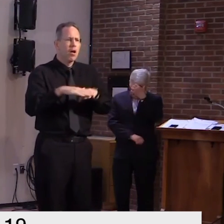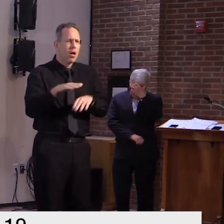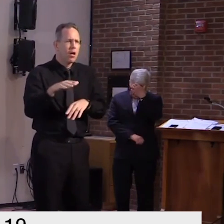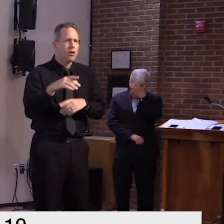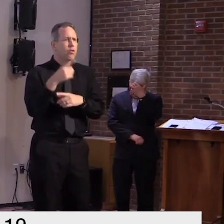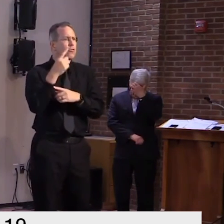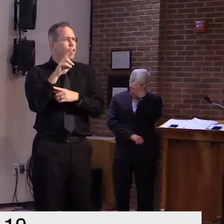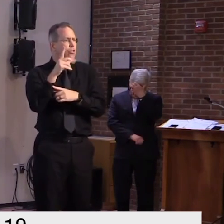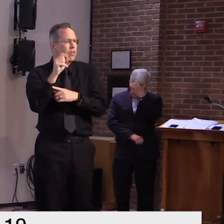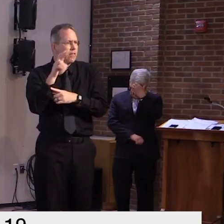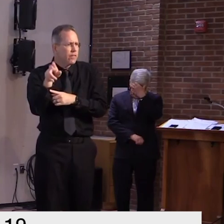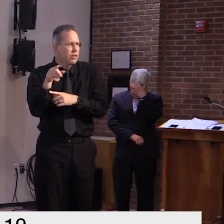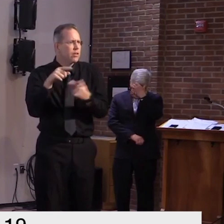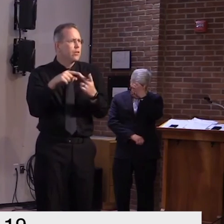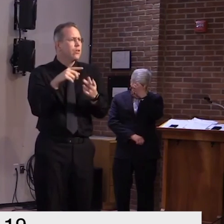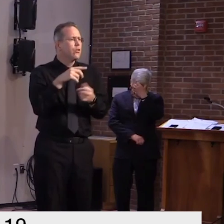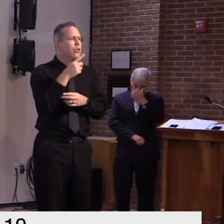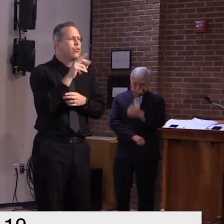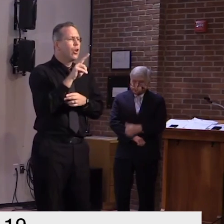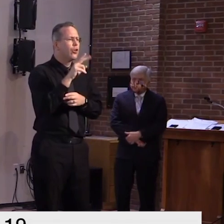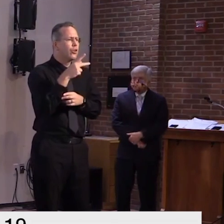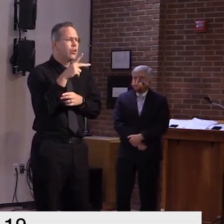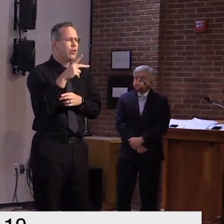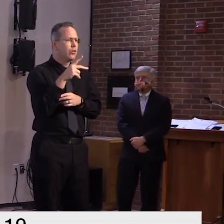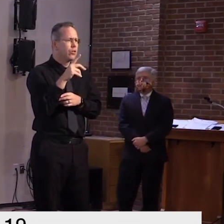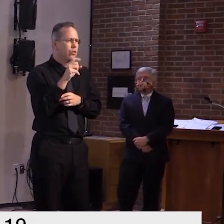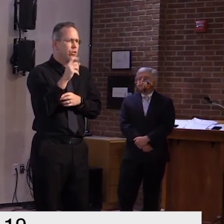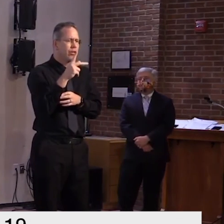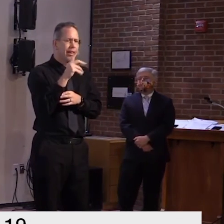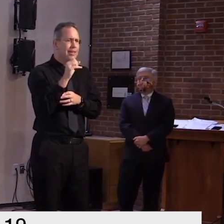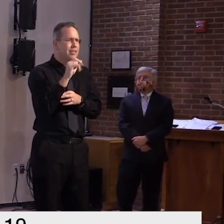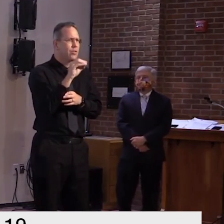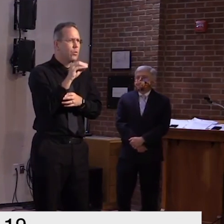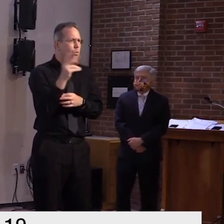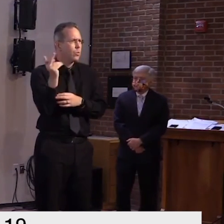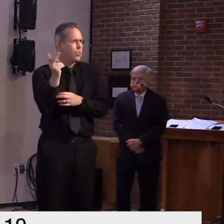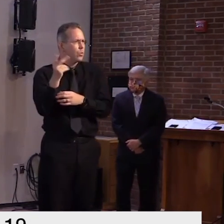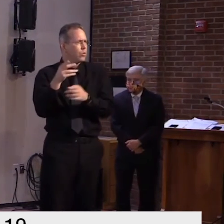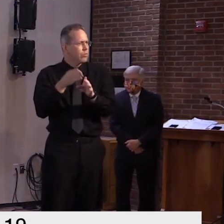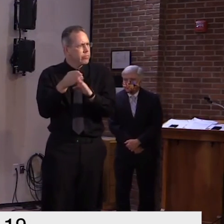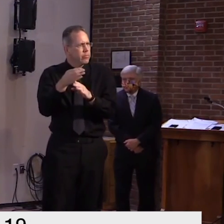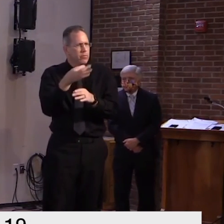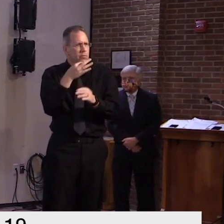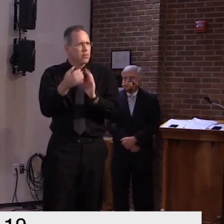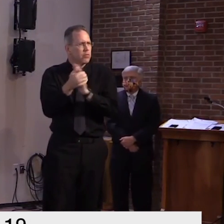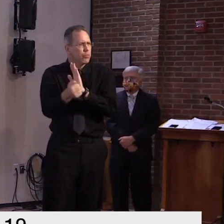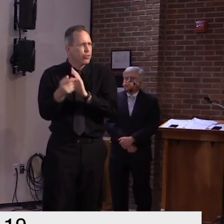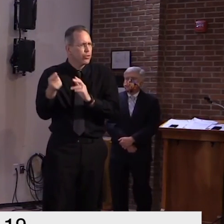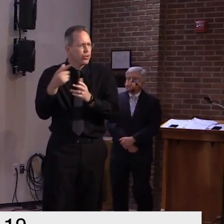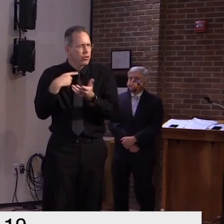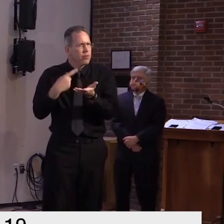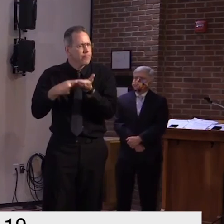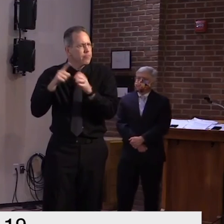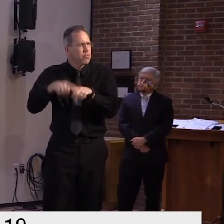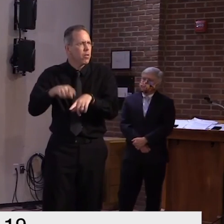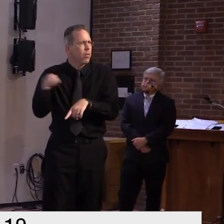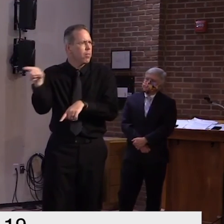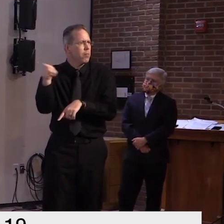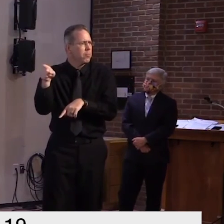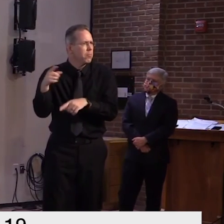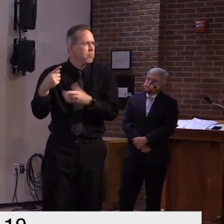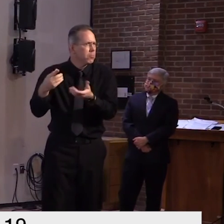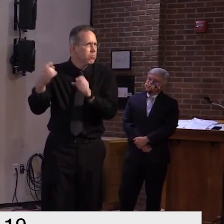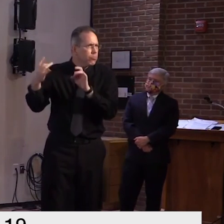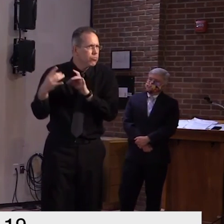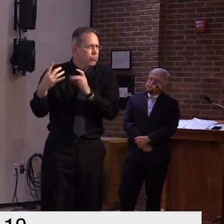our commissioner of health to guide us uh in when should we be concerned my personal concern would be if we